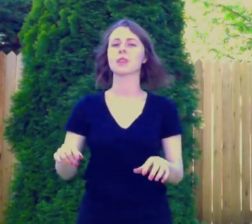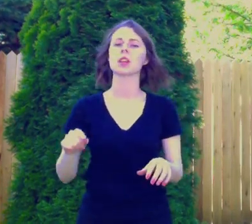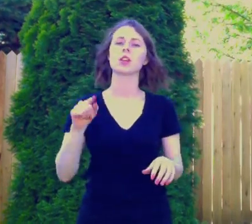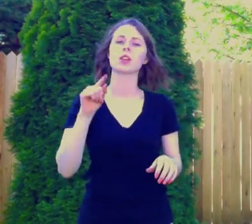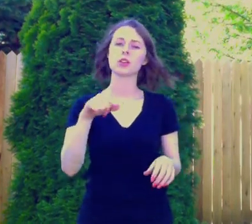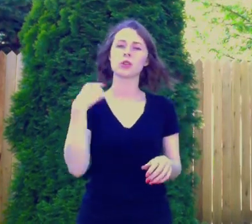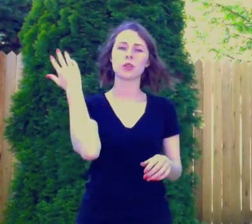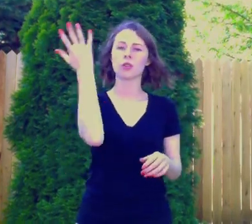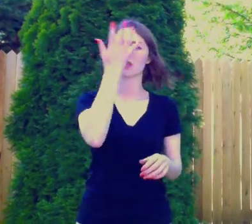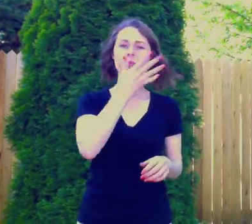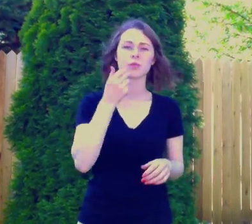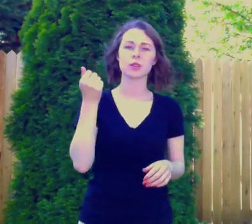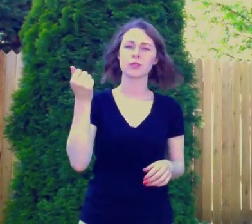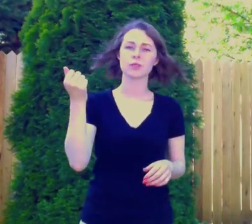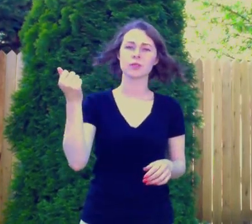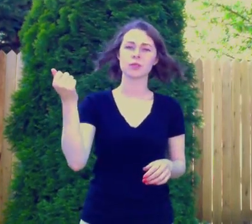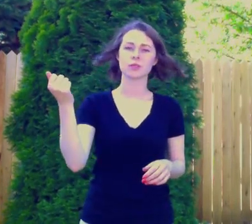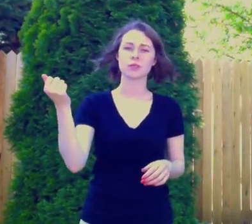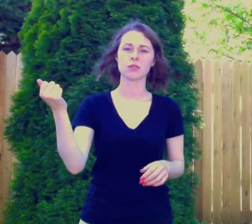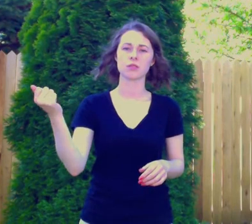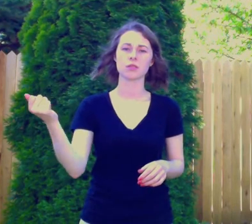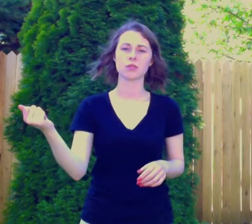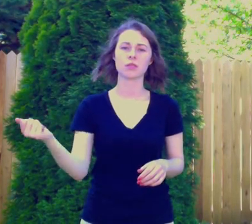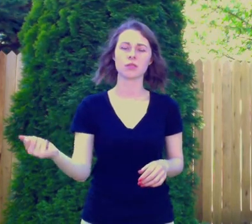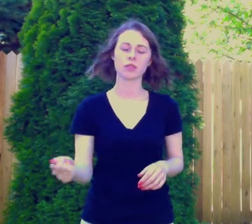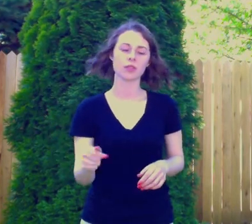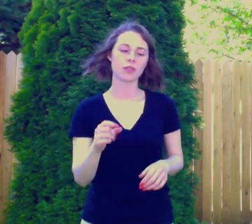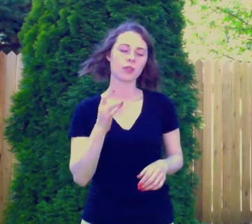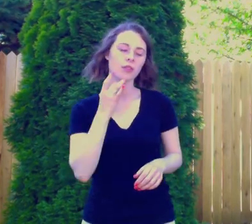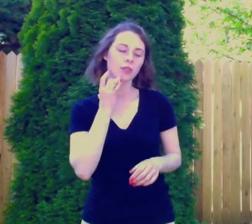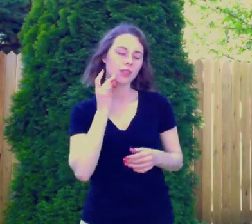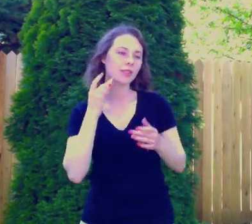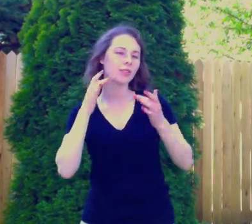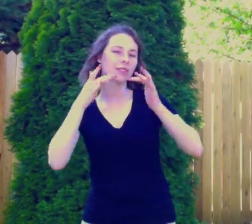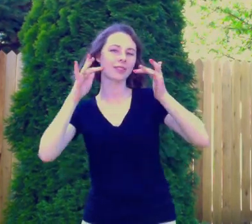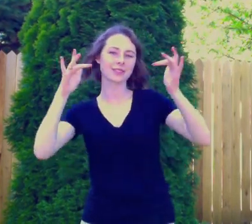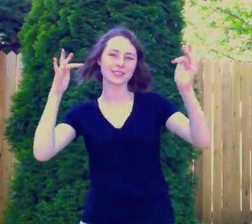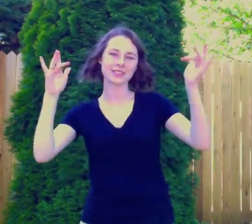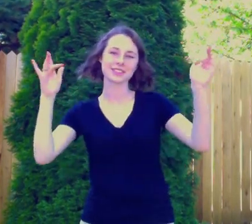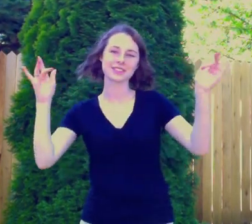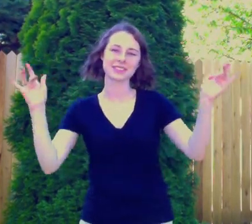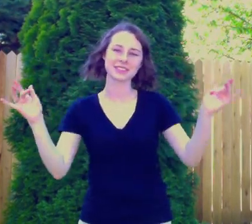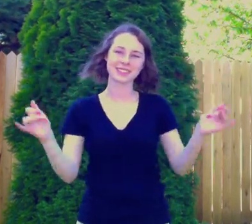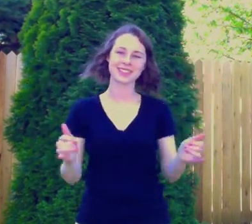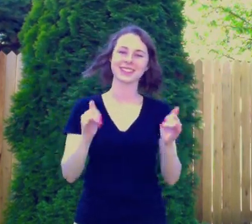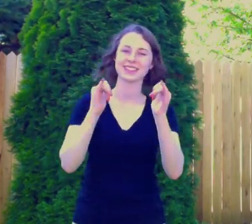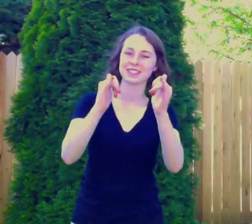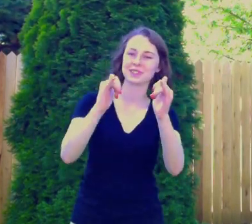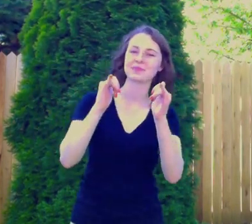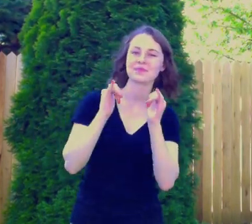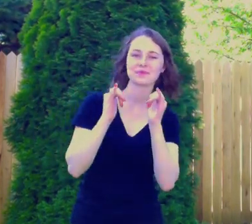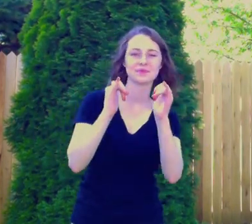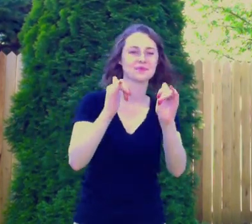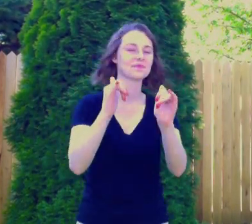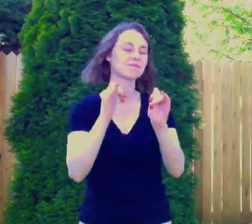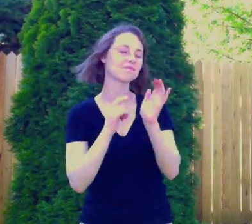You're a wonder how bright you shine A